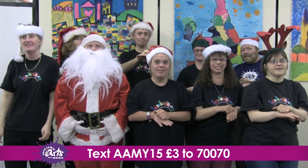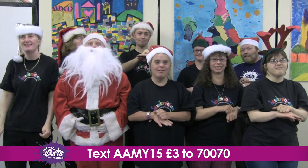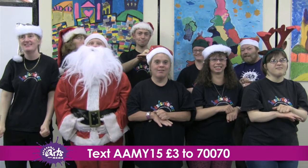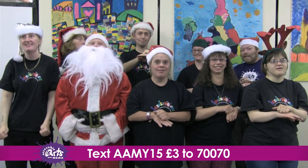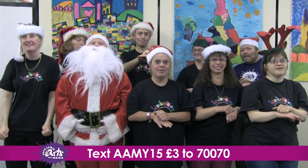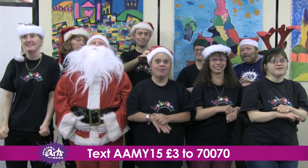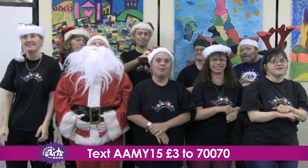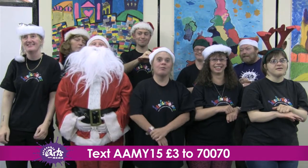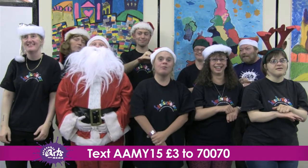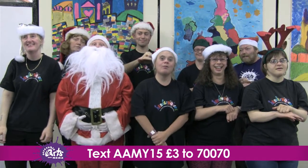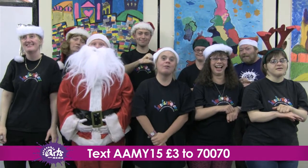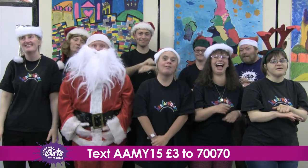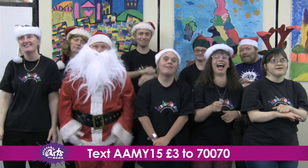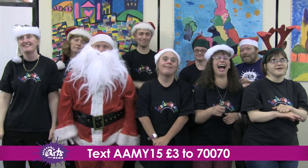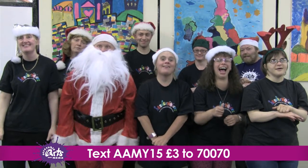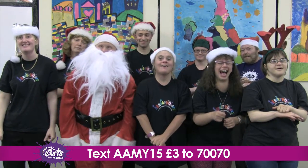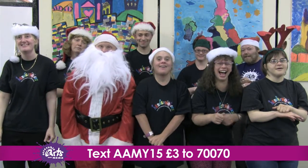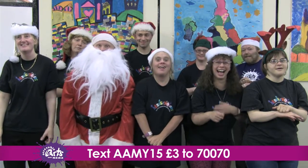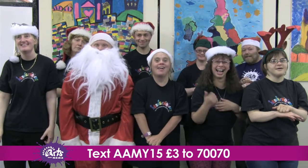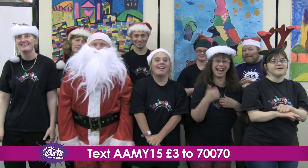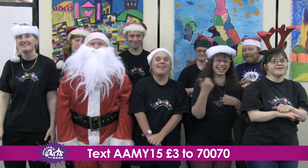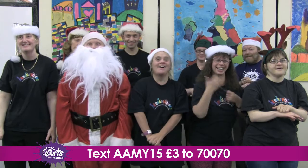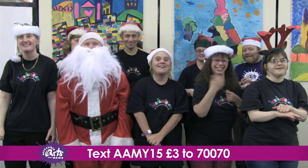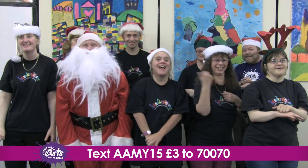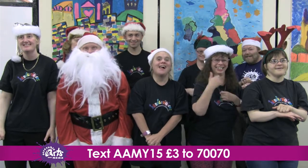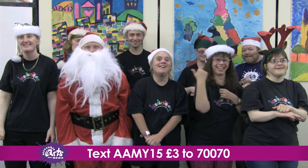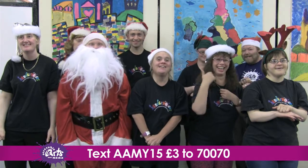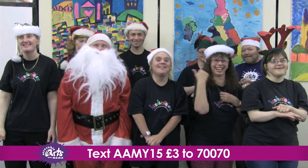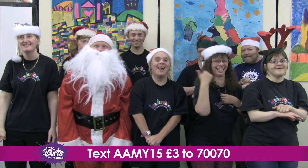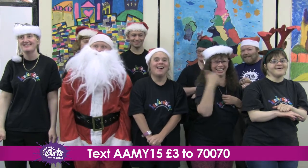Oh, oh, oh, oh. I get this. Merry